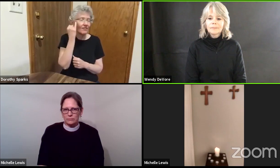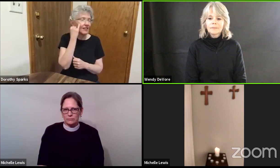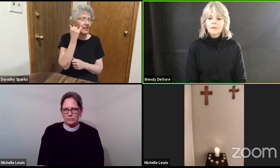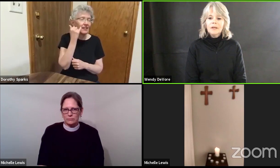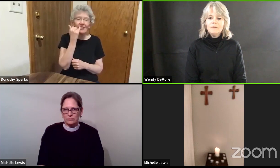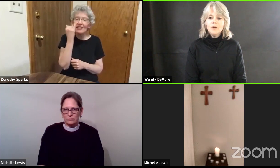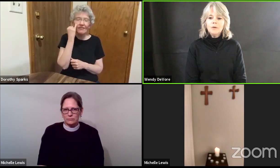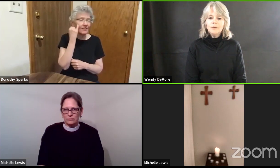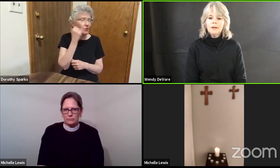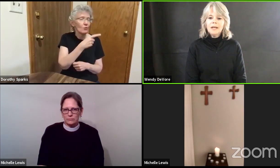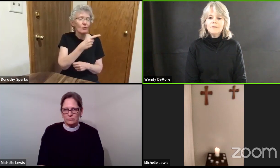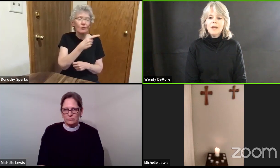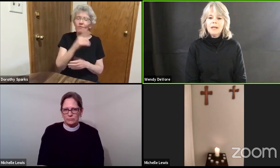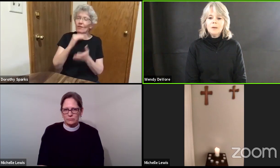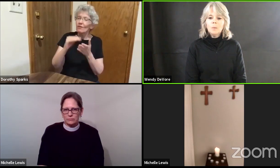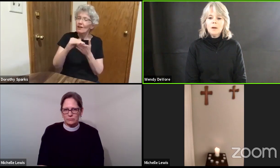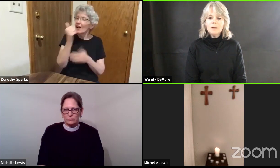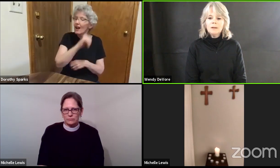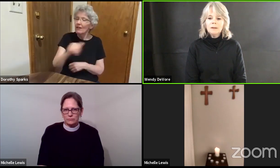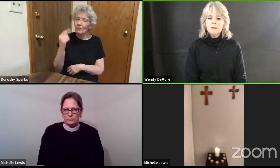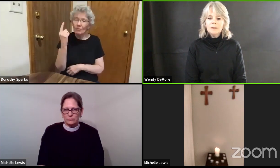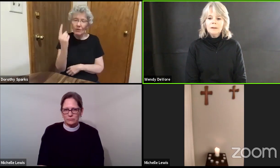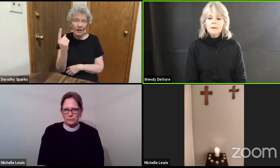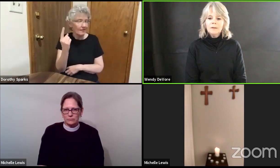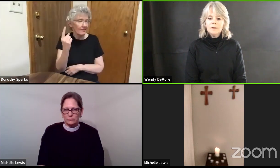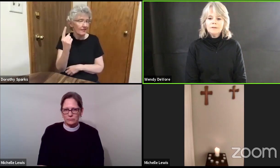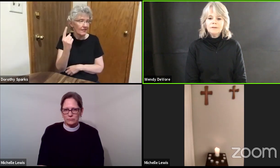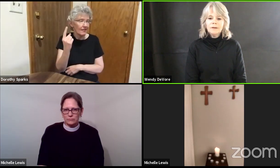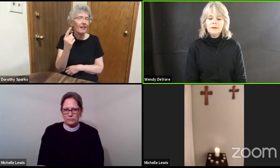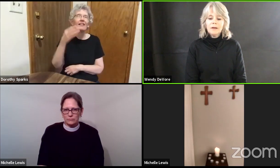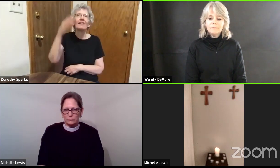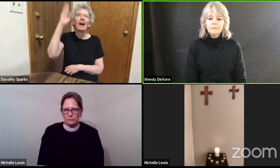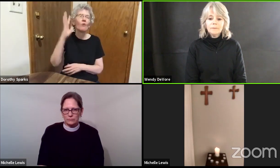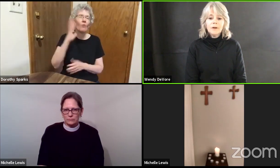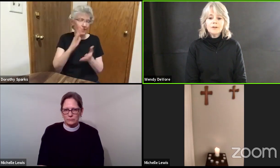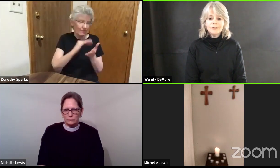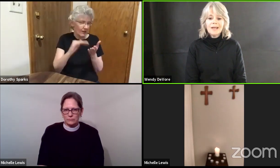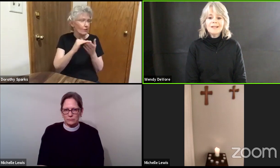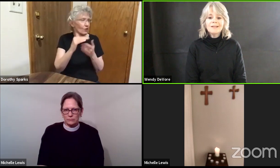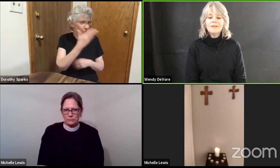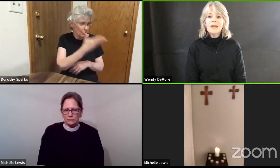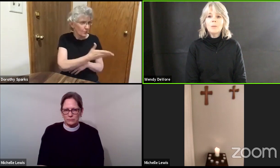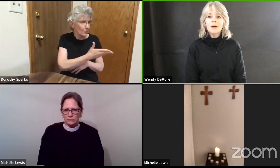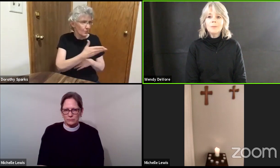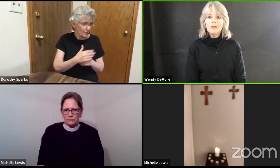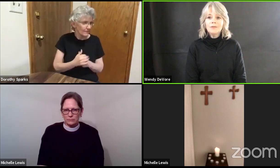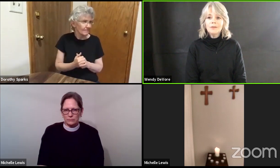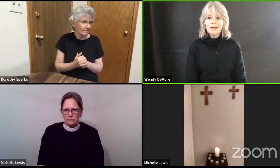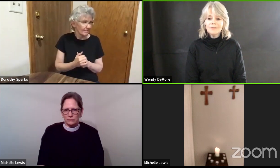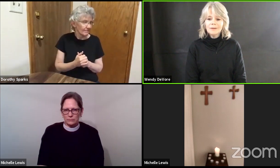if you forgive anyone their sins they will be forgiven